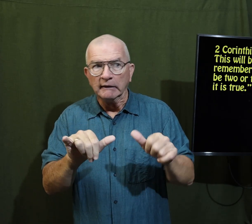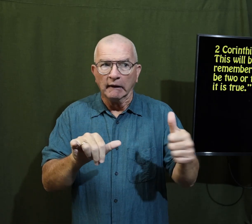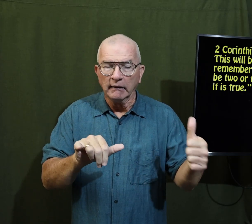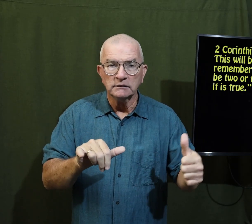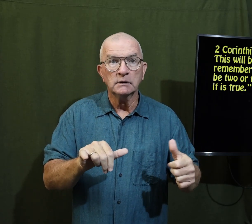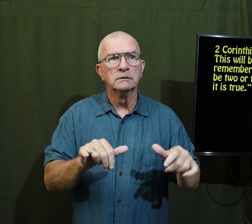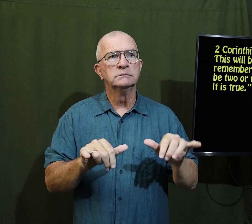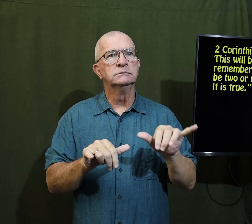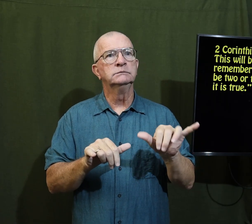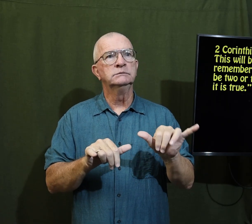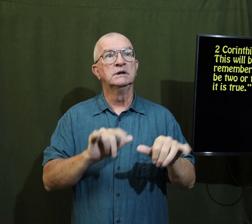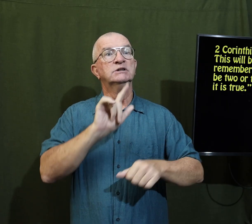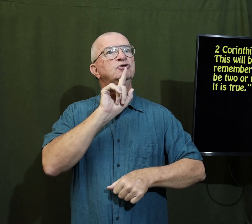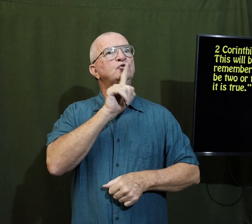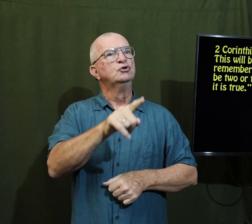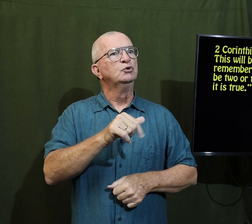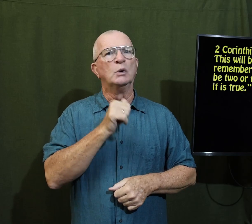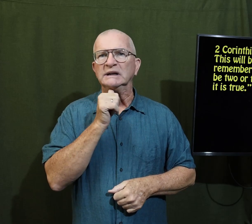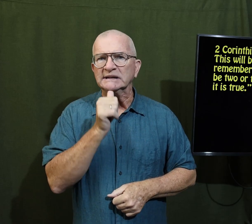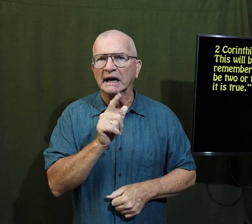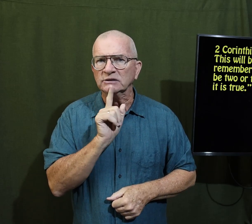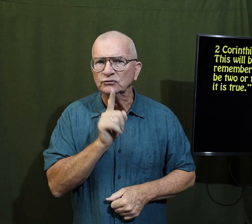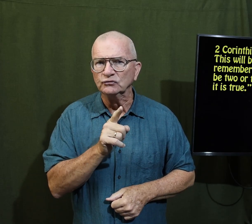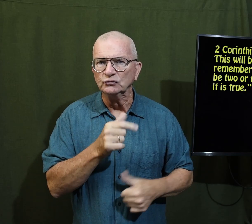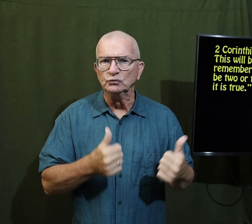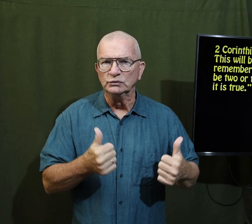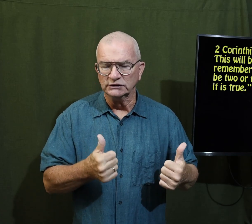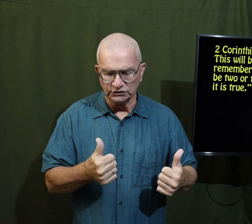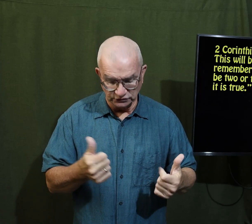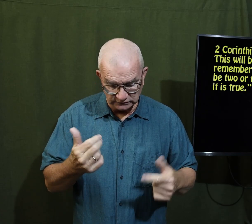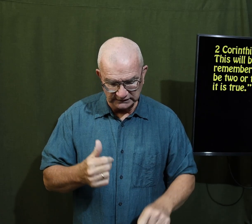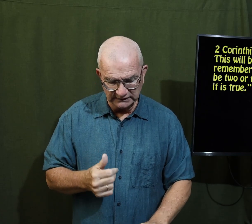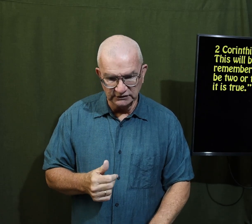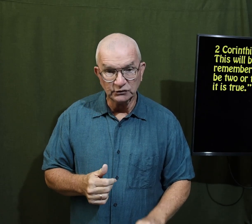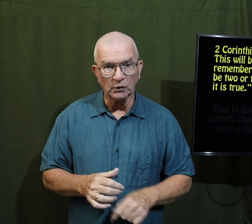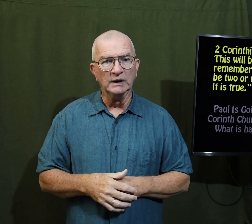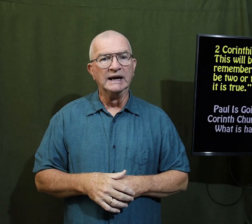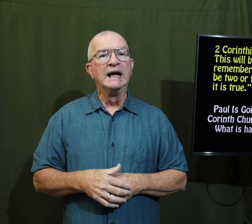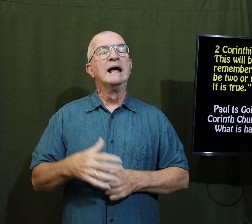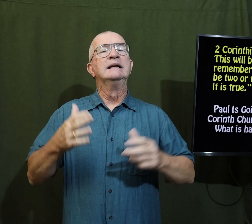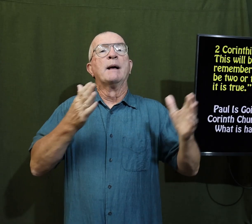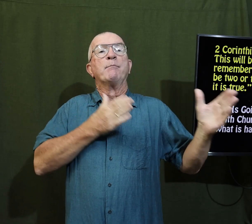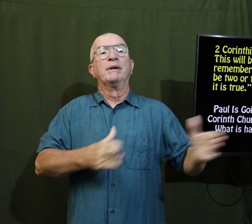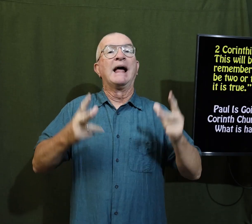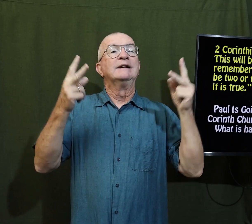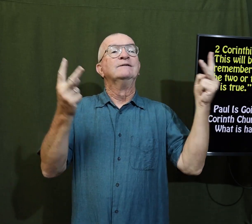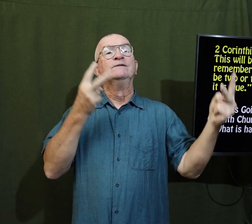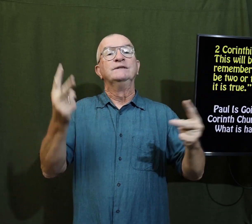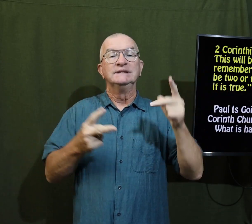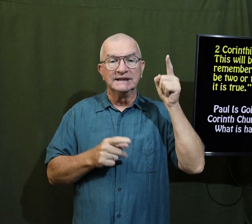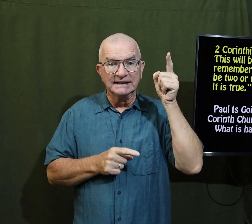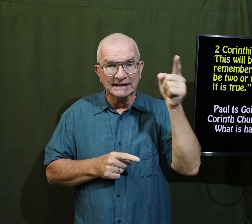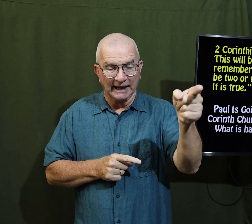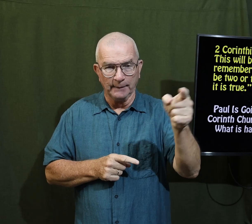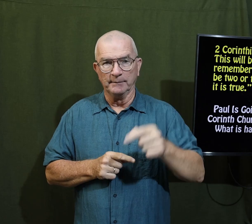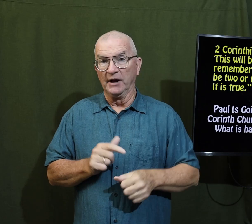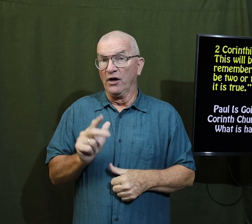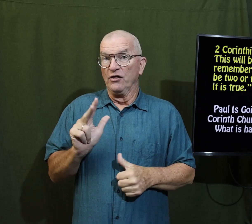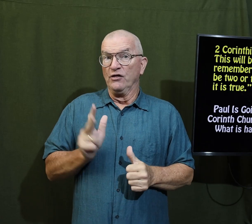Timothy and others. He wanted to know whether they were true or not. He's planning to visit